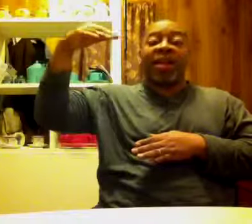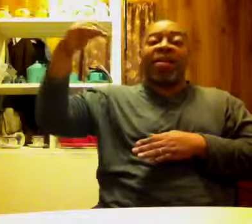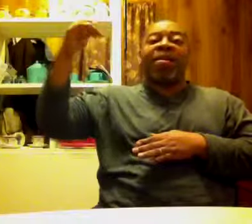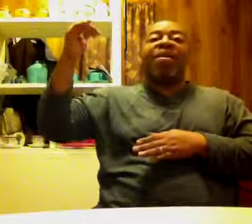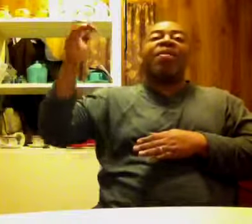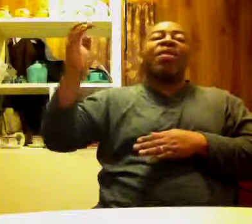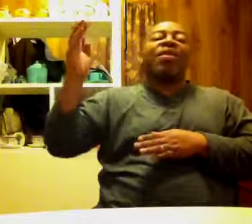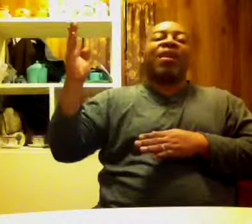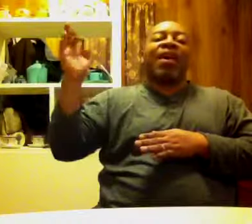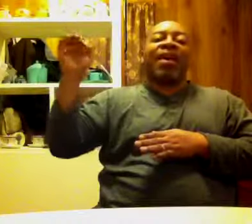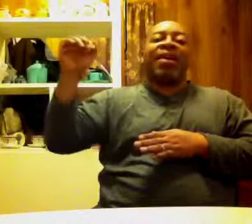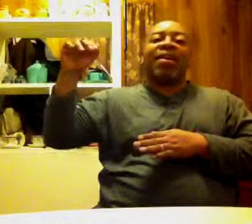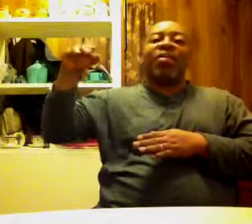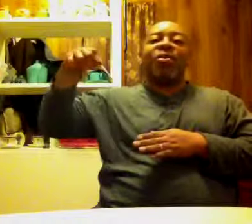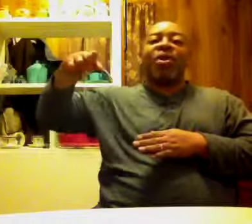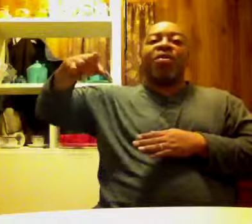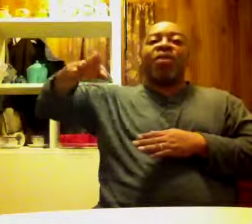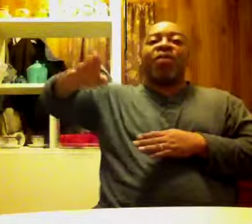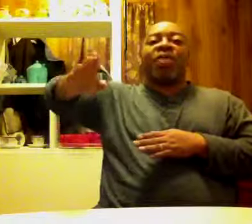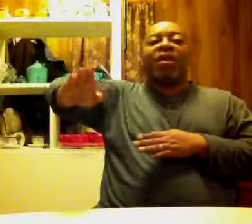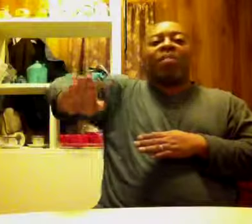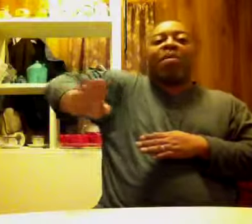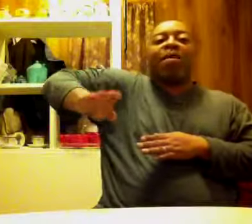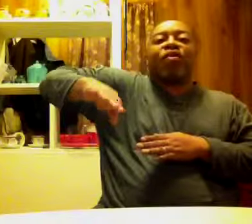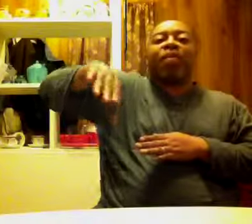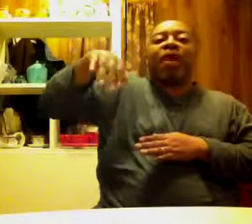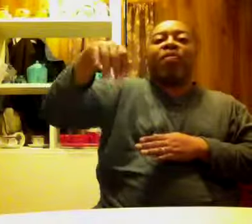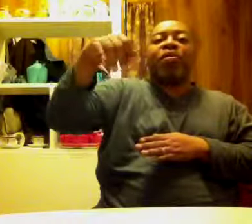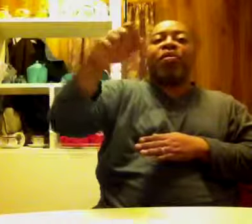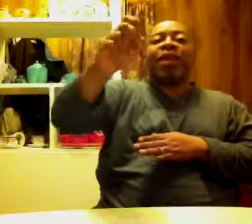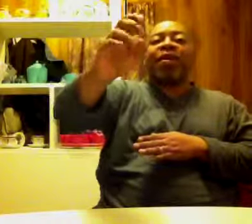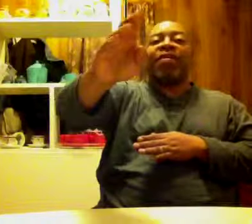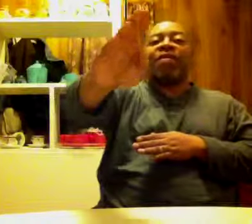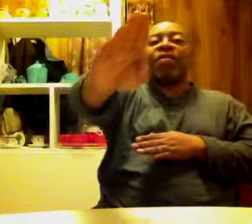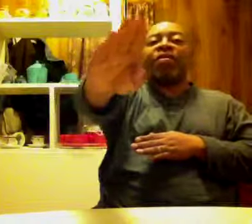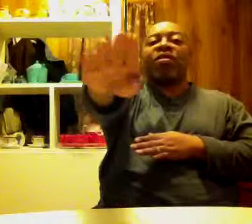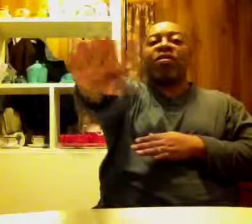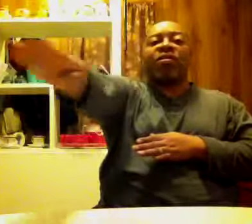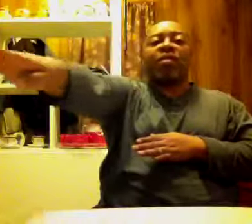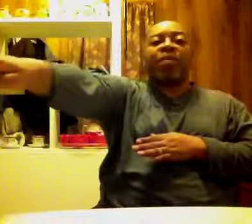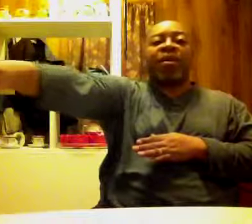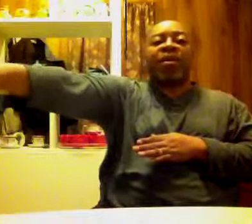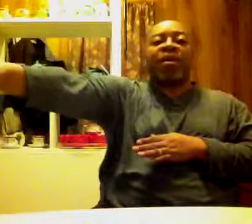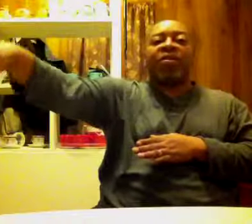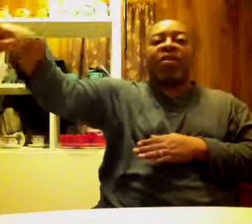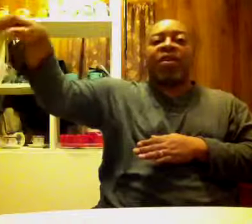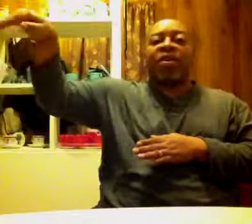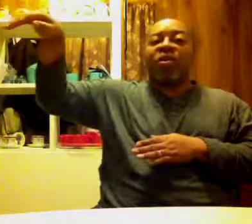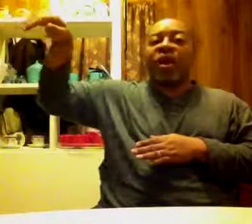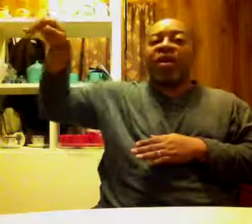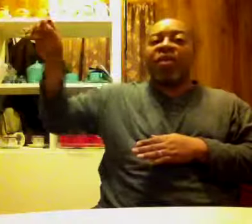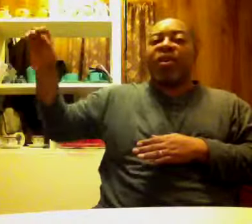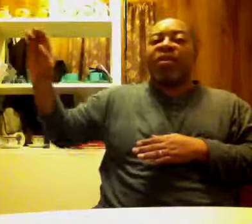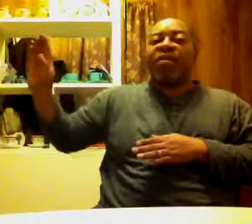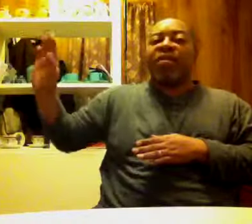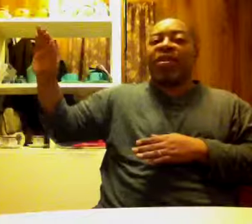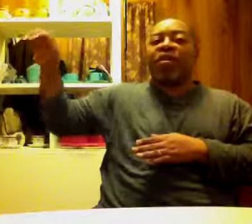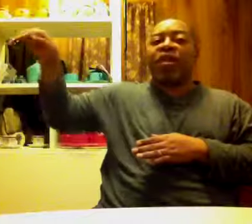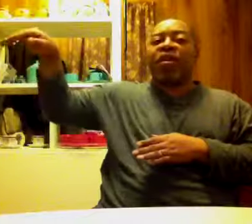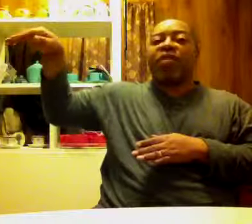and, uh, or you can, you know, maybe sometimes you forget to do something, you don't quite know what to do and you just need to